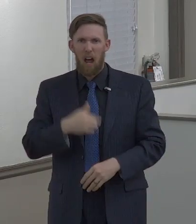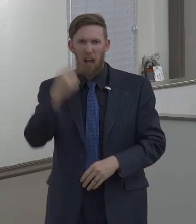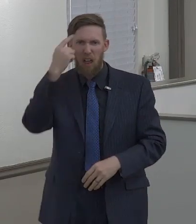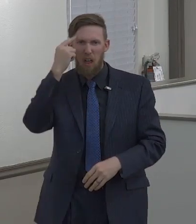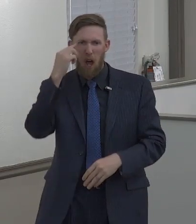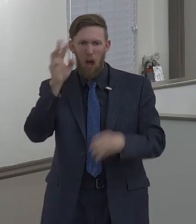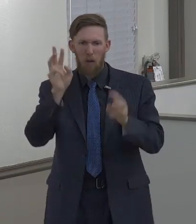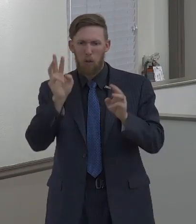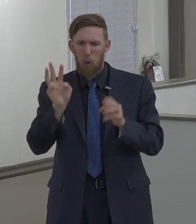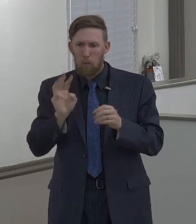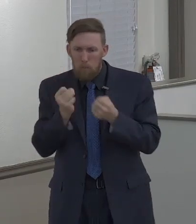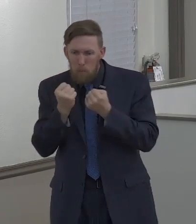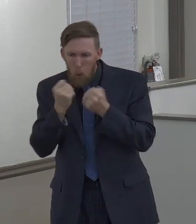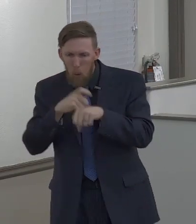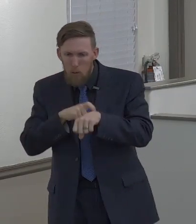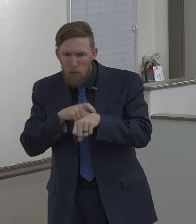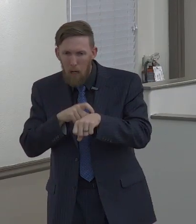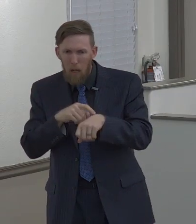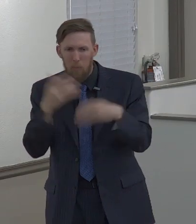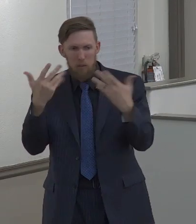I thought we got out of winter.